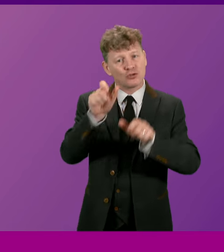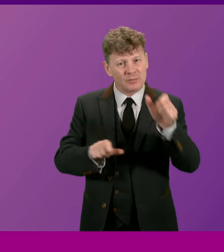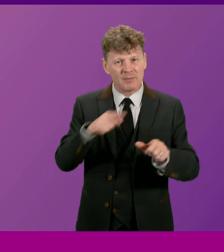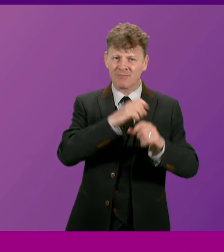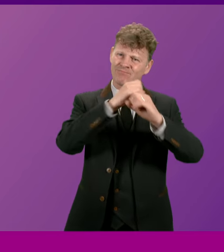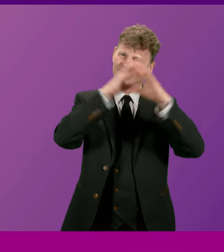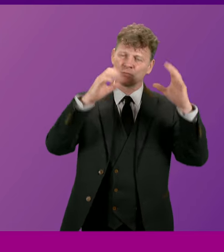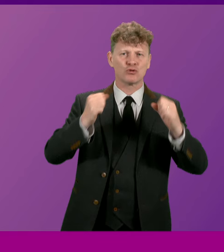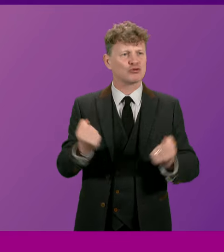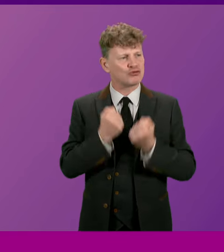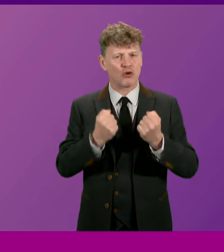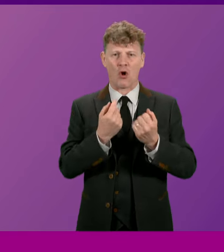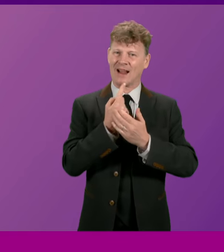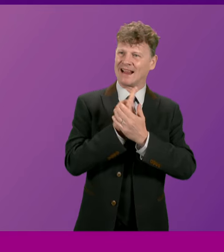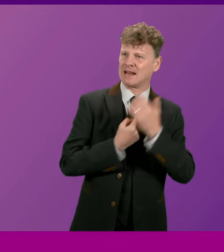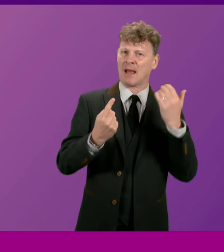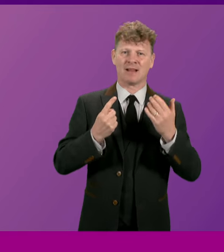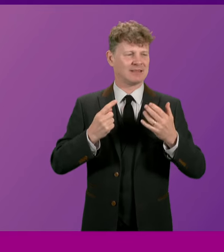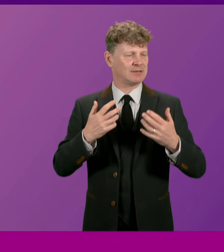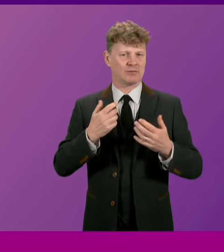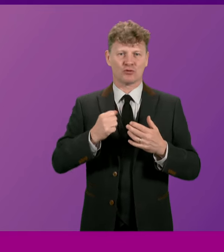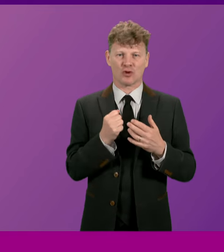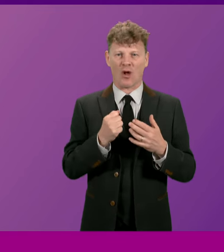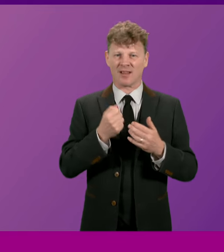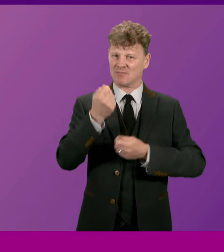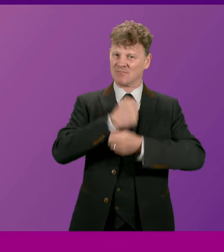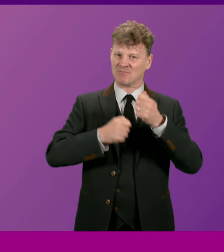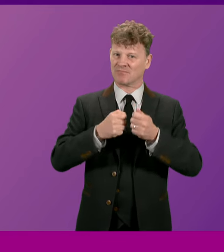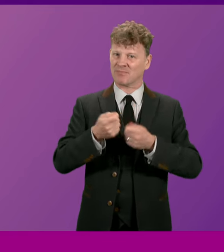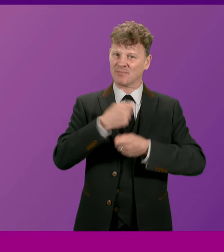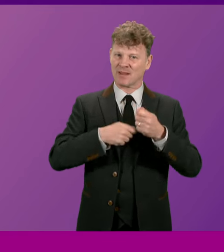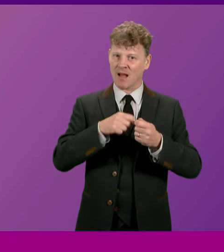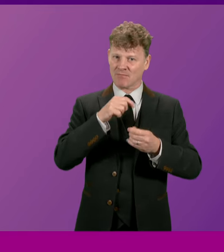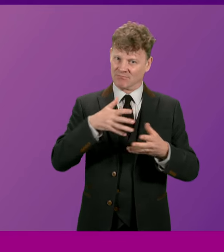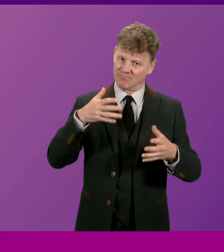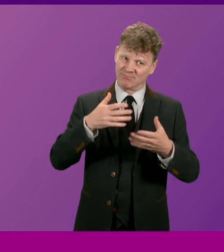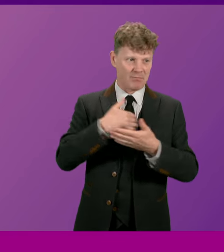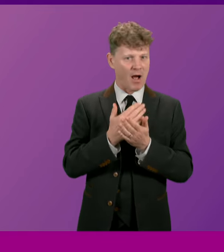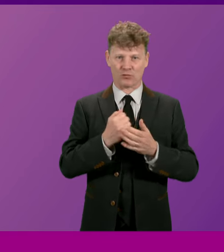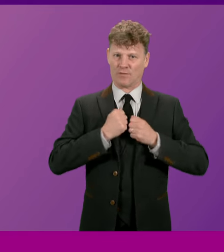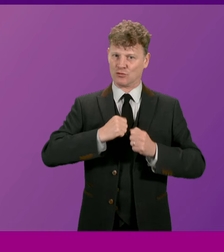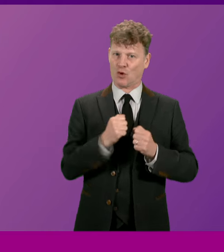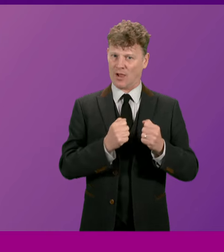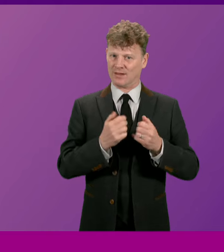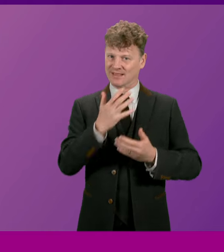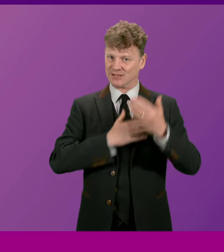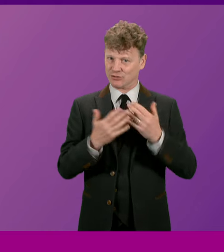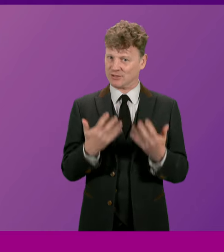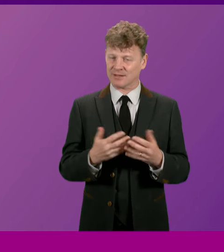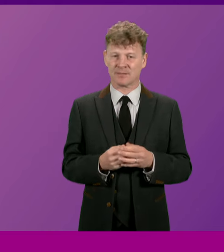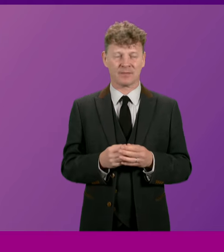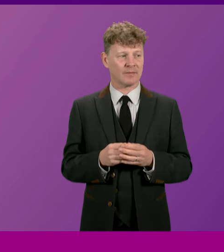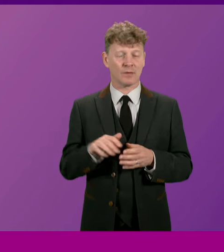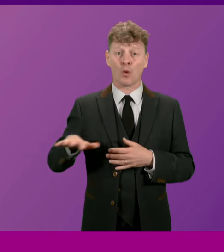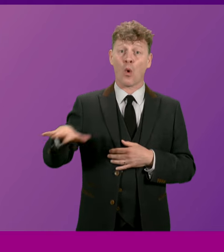strong and vibrant independent Scotland forged an indelible mark on the history of the nation. All of the